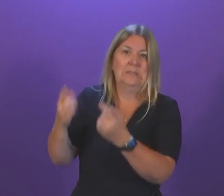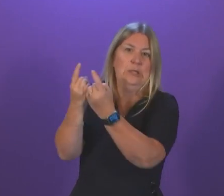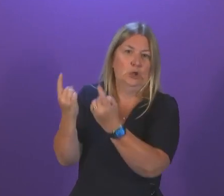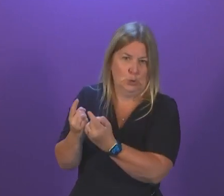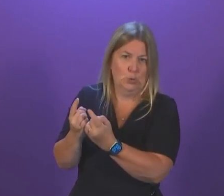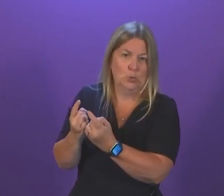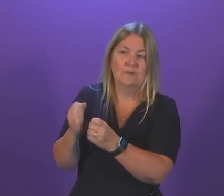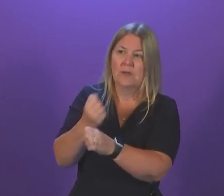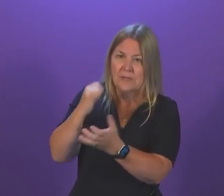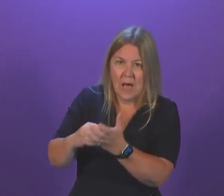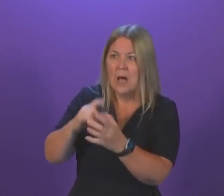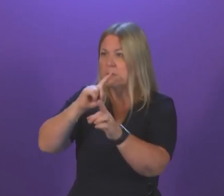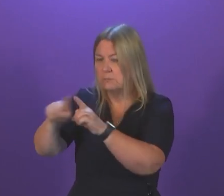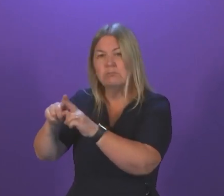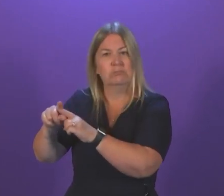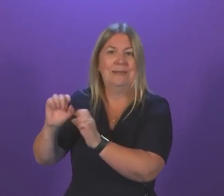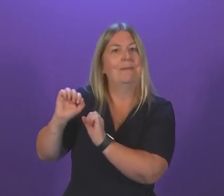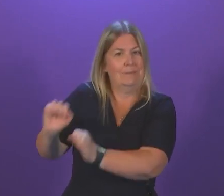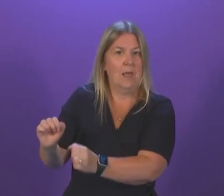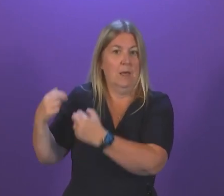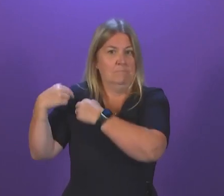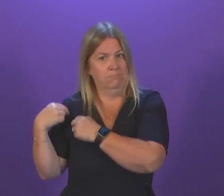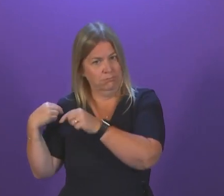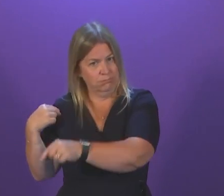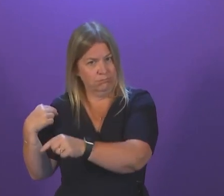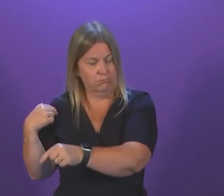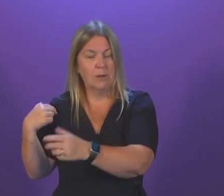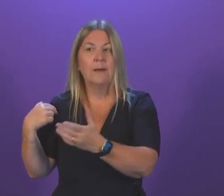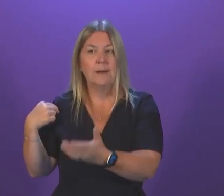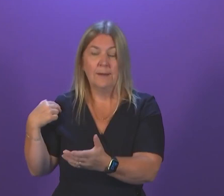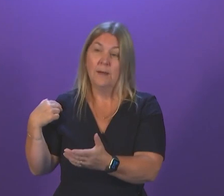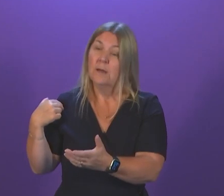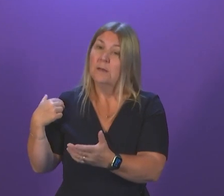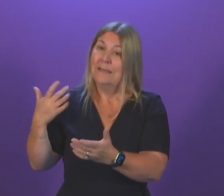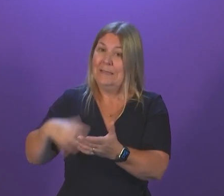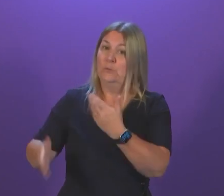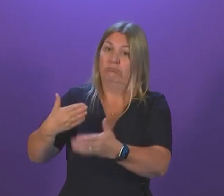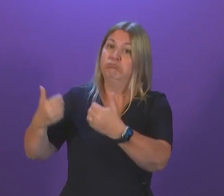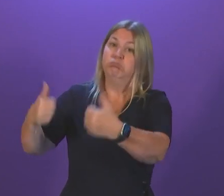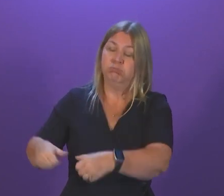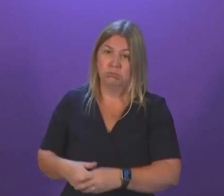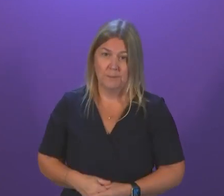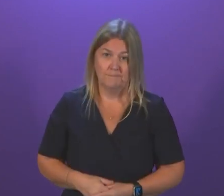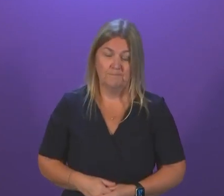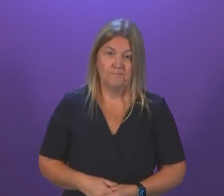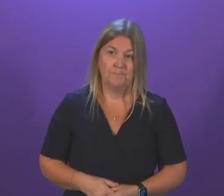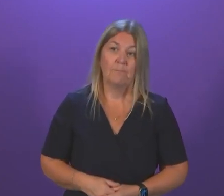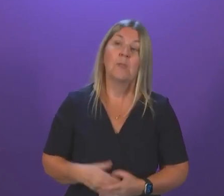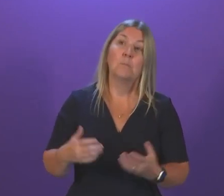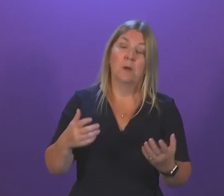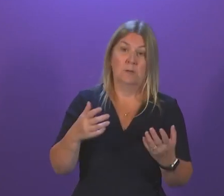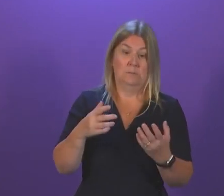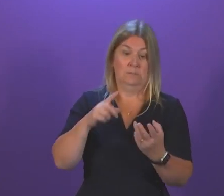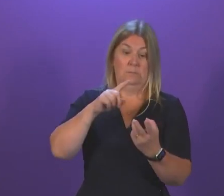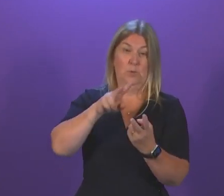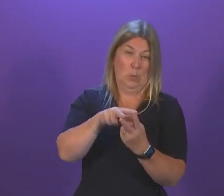UK Government to do everything it can to help as well. Two things that I have already referred to today – not going ahead with the cut to